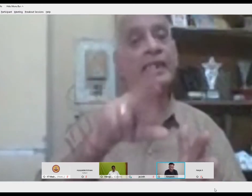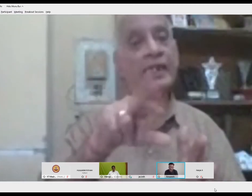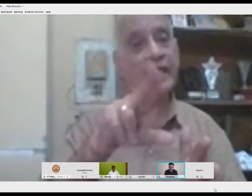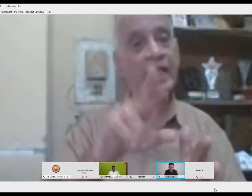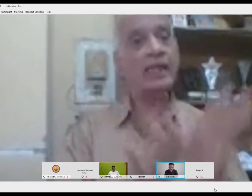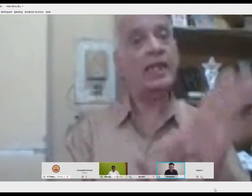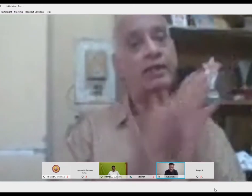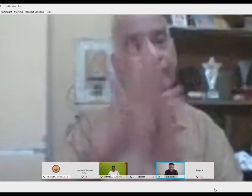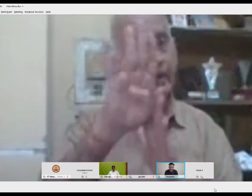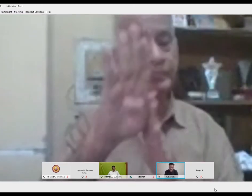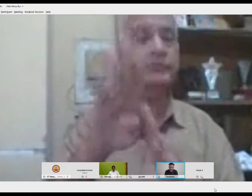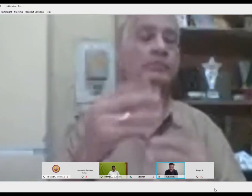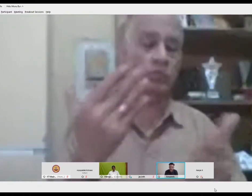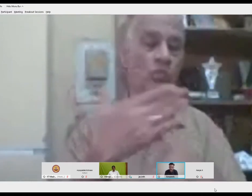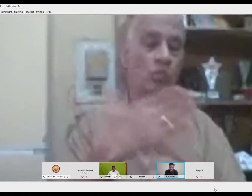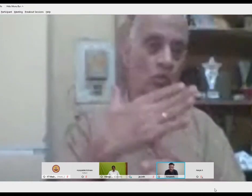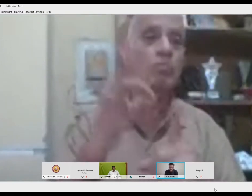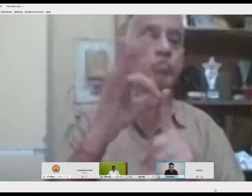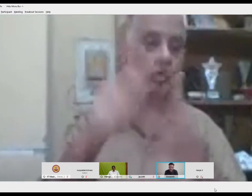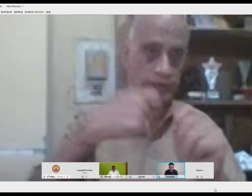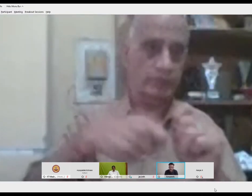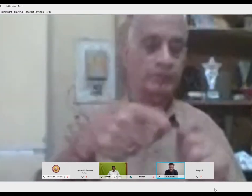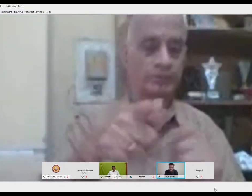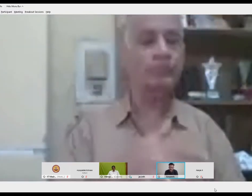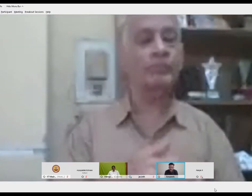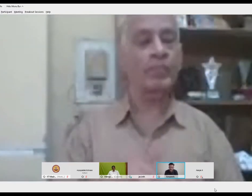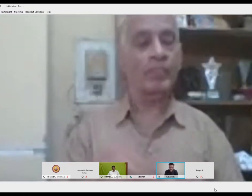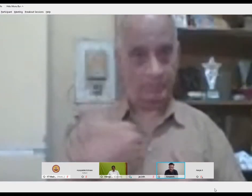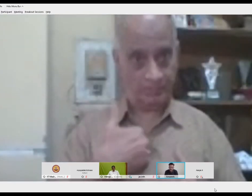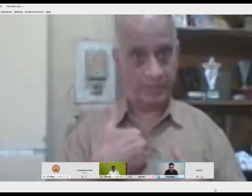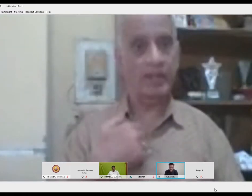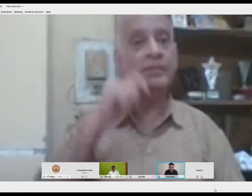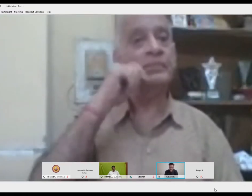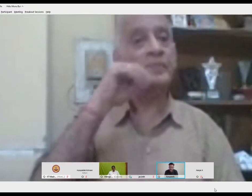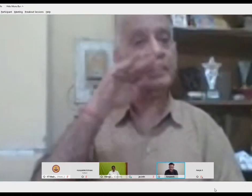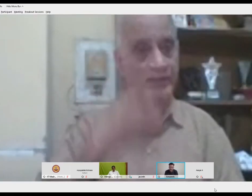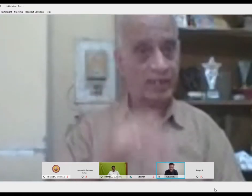Indian Sign Language Dictionary project to develop a dictionary.